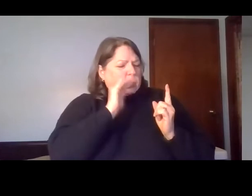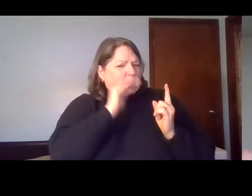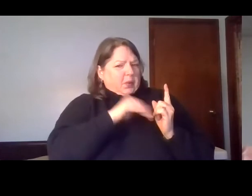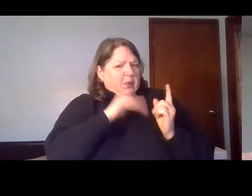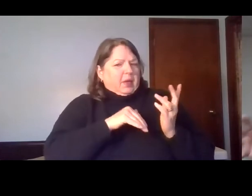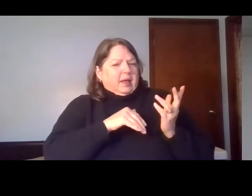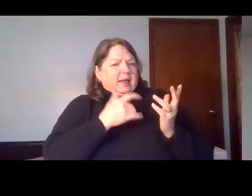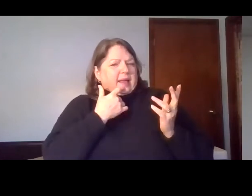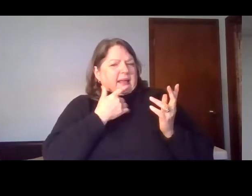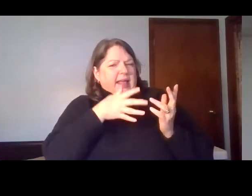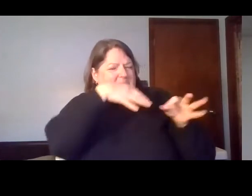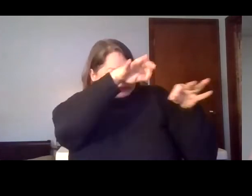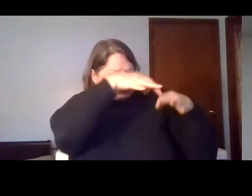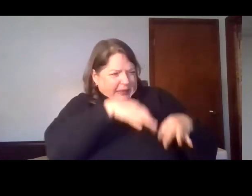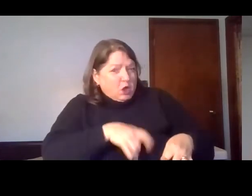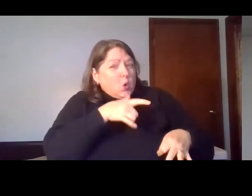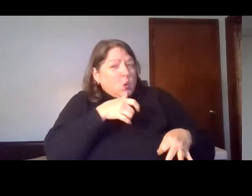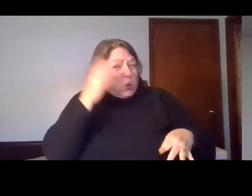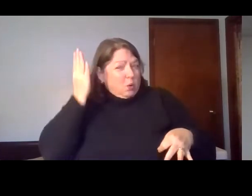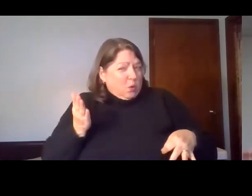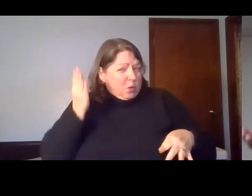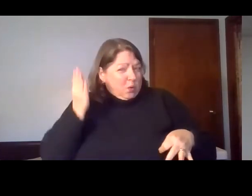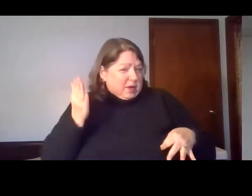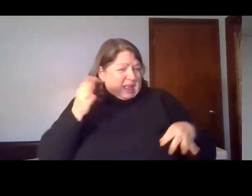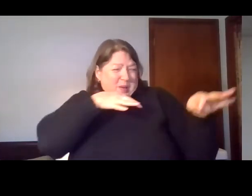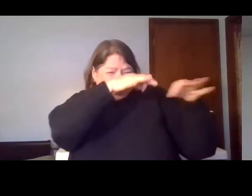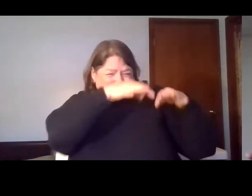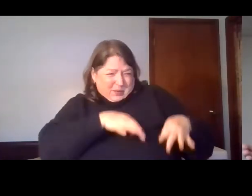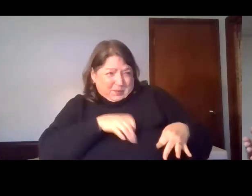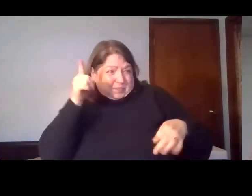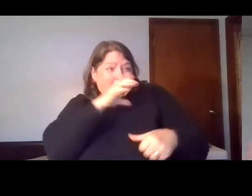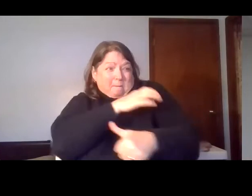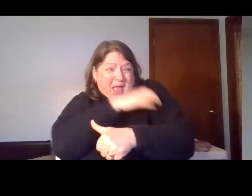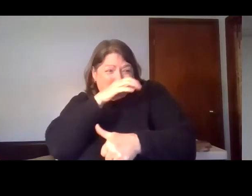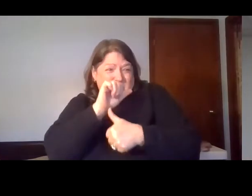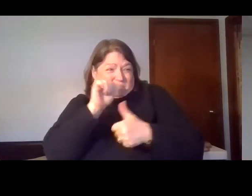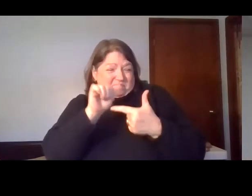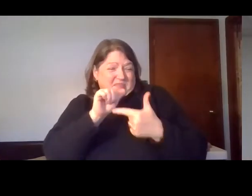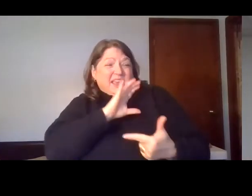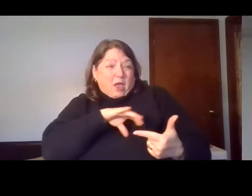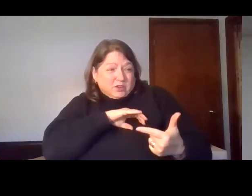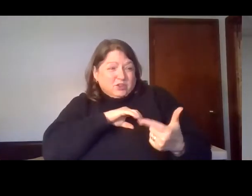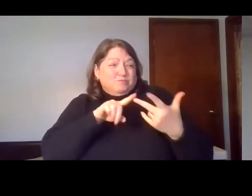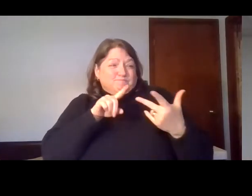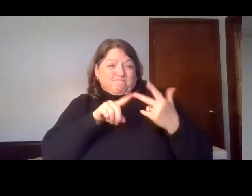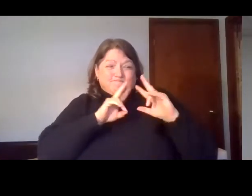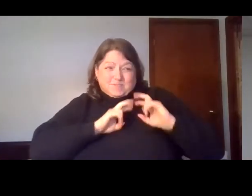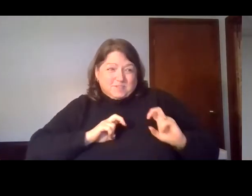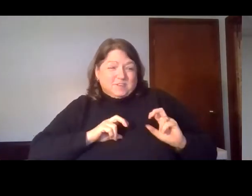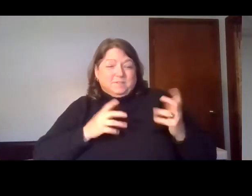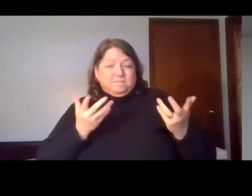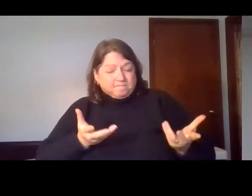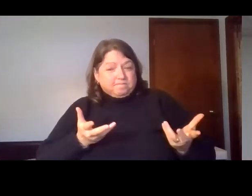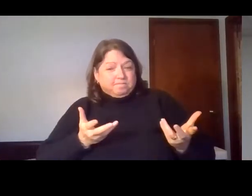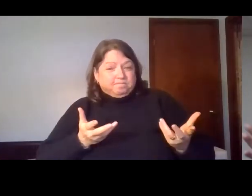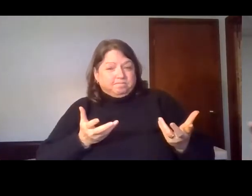God's authority, of who God is, his power, his character, his attributes. You see, the Ninevites